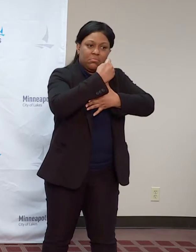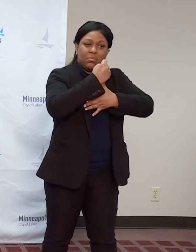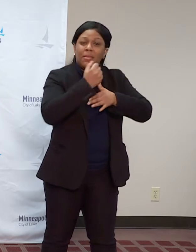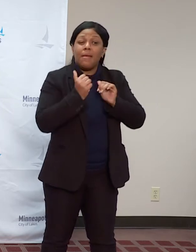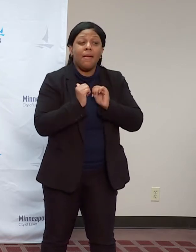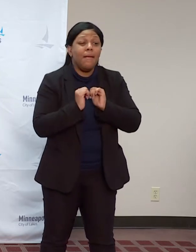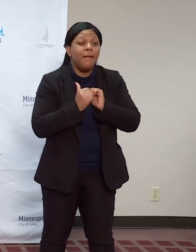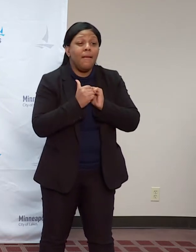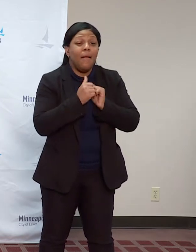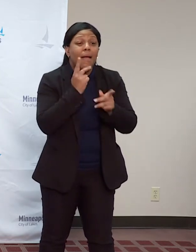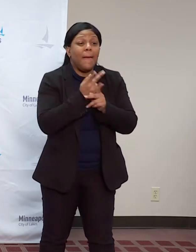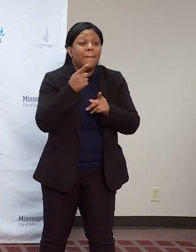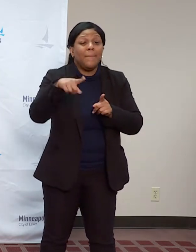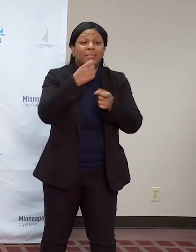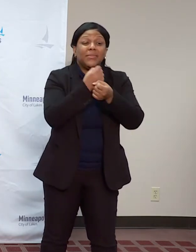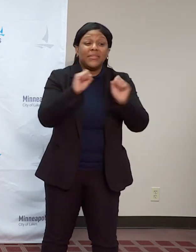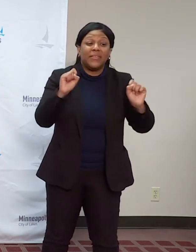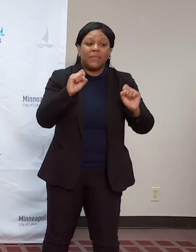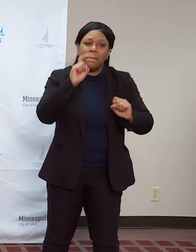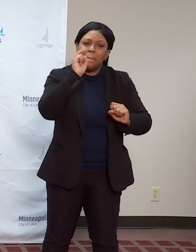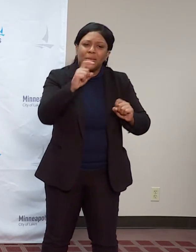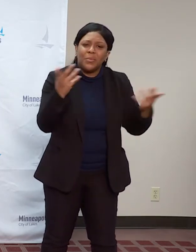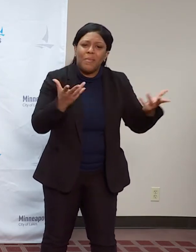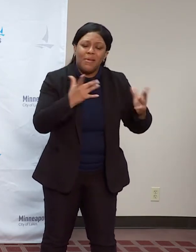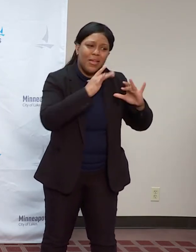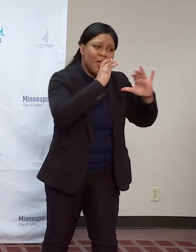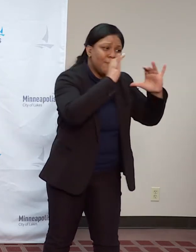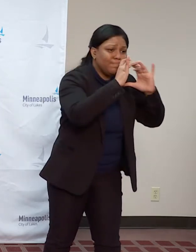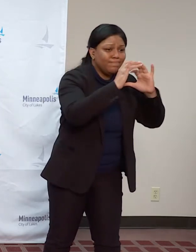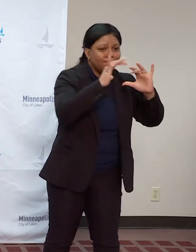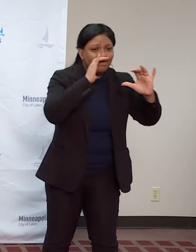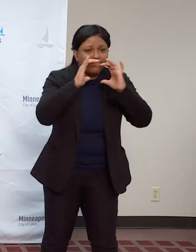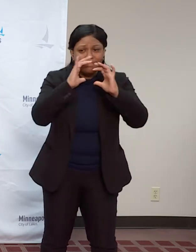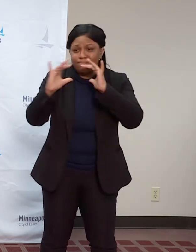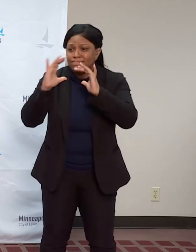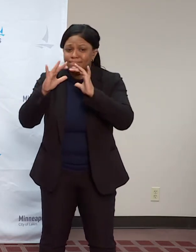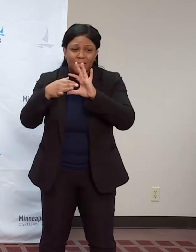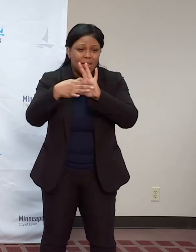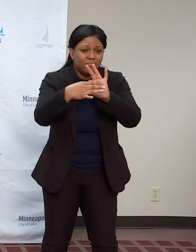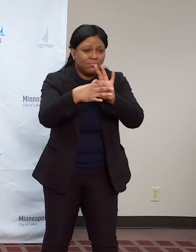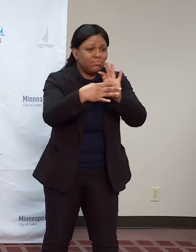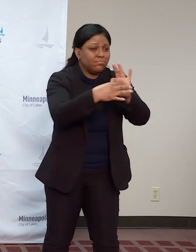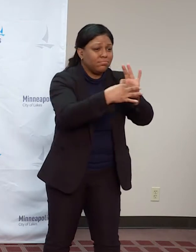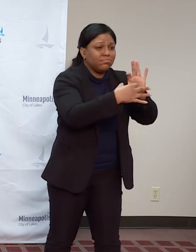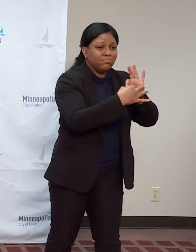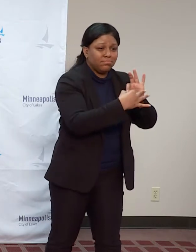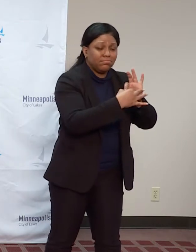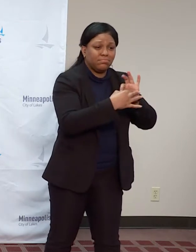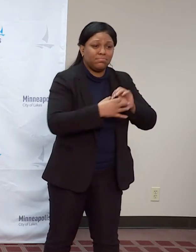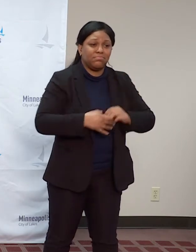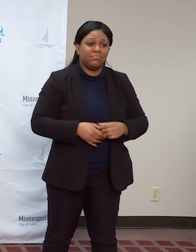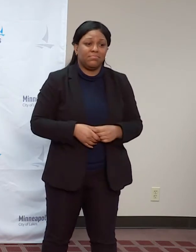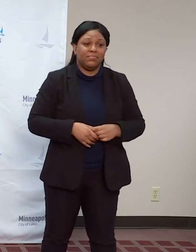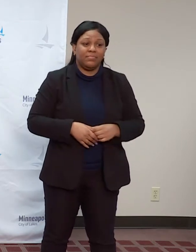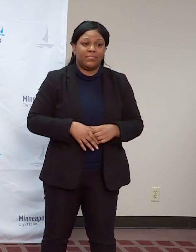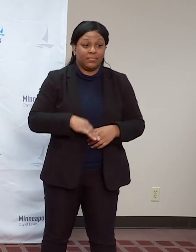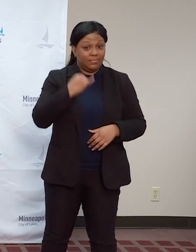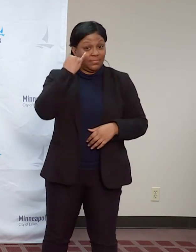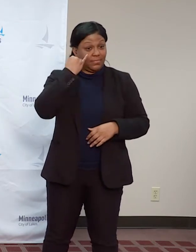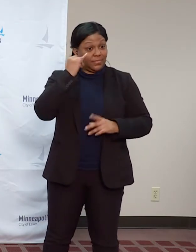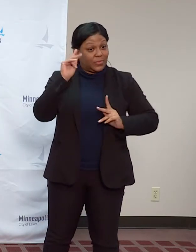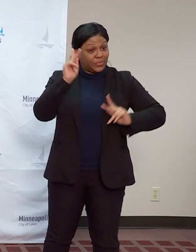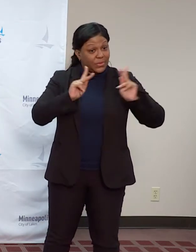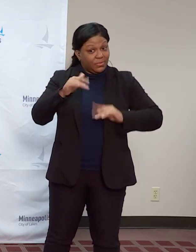relationships. And we know that people are safer if they have timely and accurate information